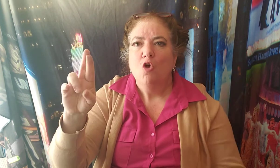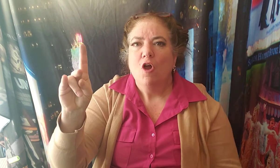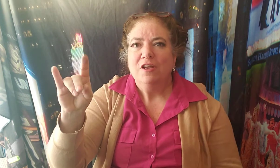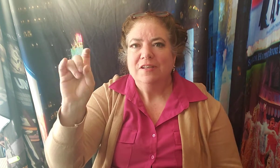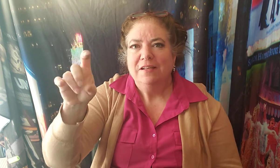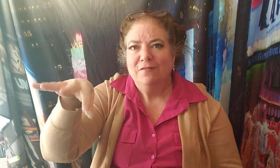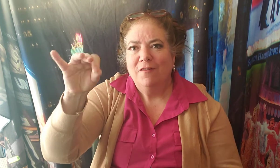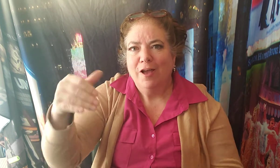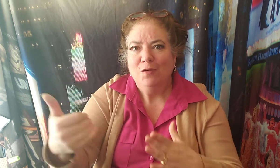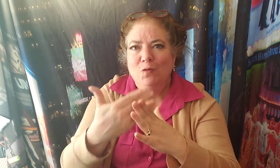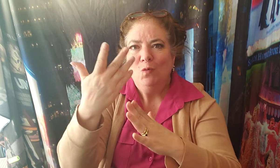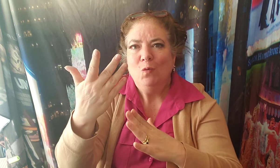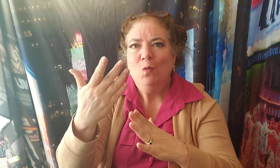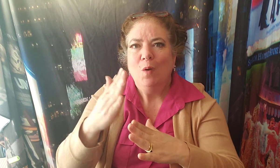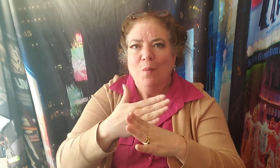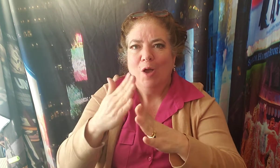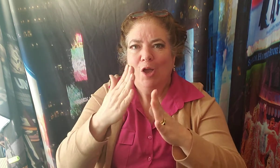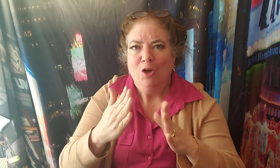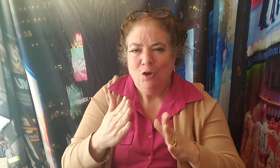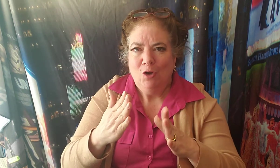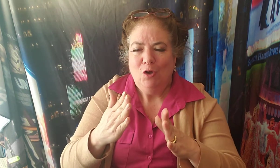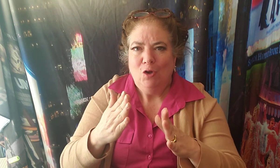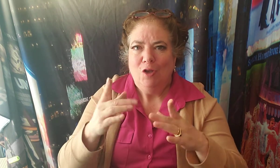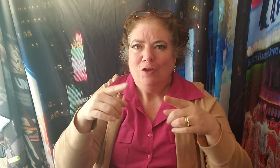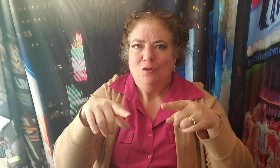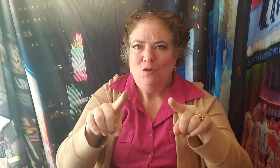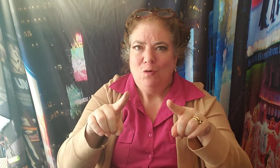In the midst of the Second World War